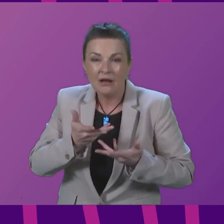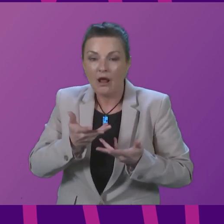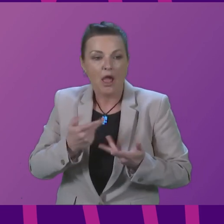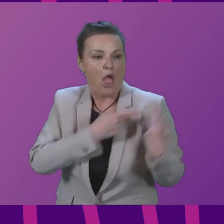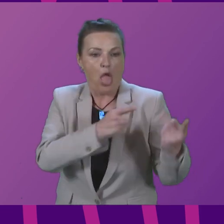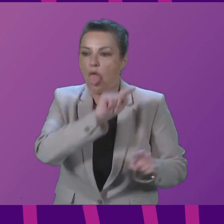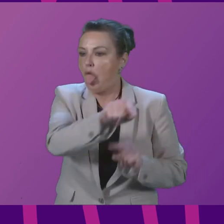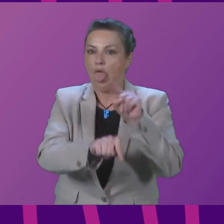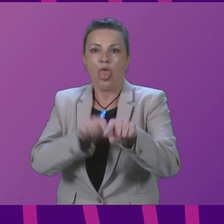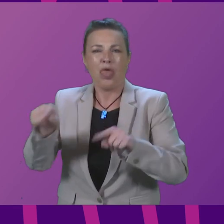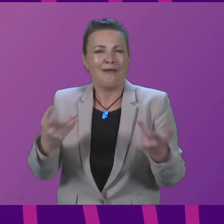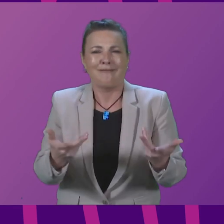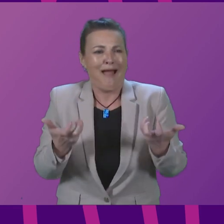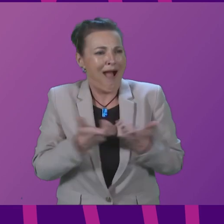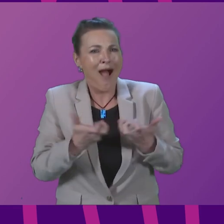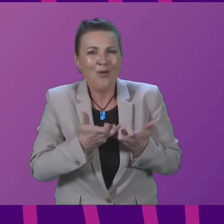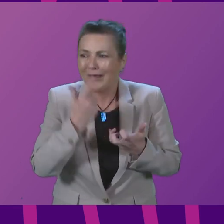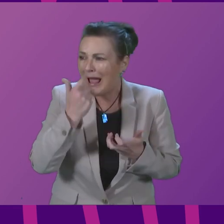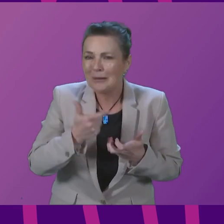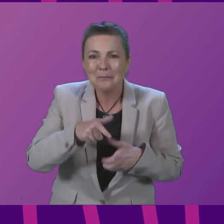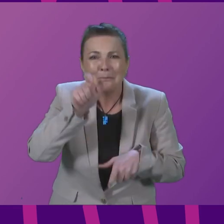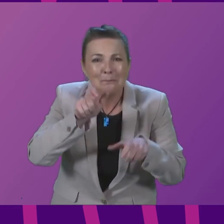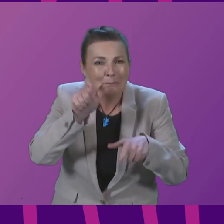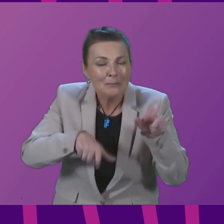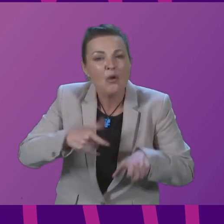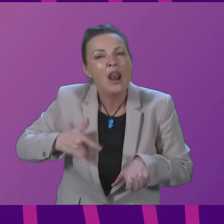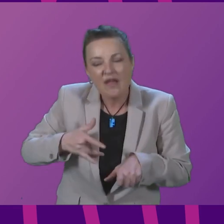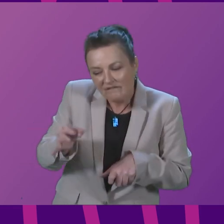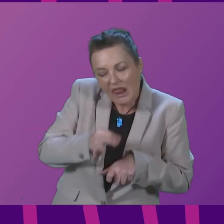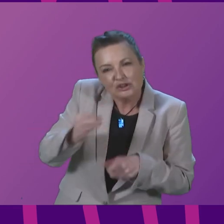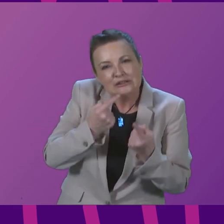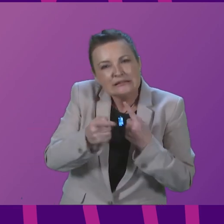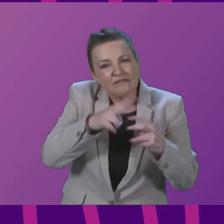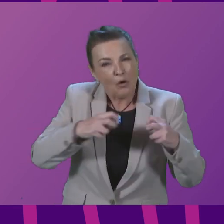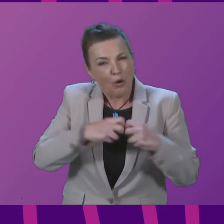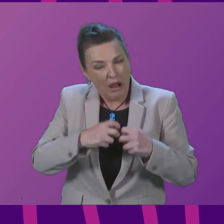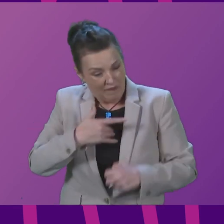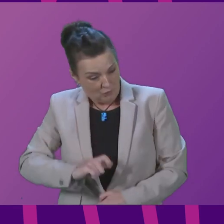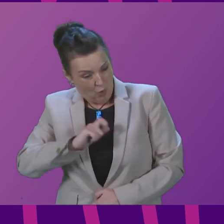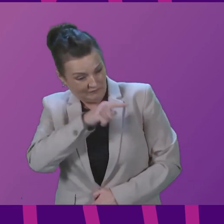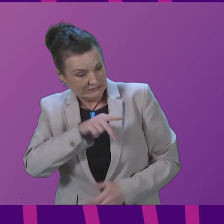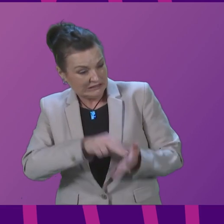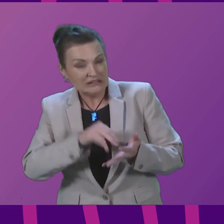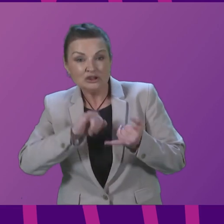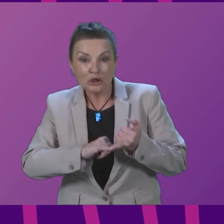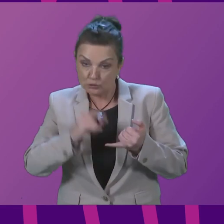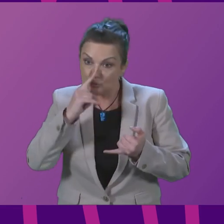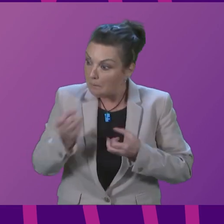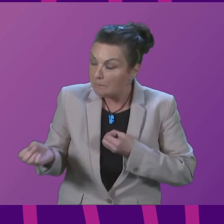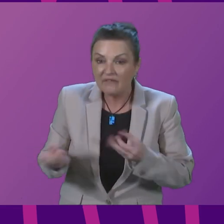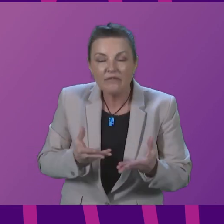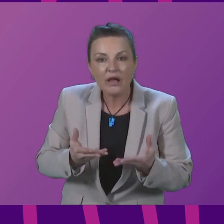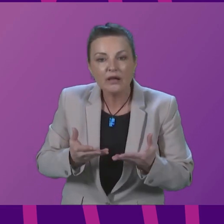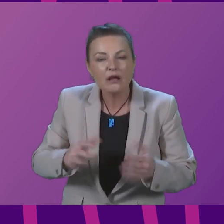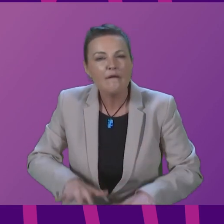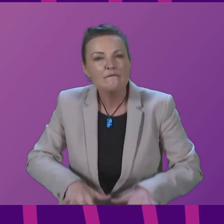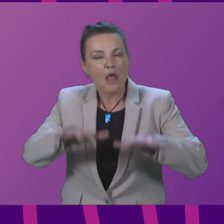passing. How can people in villages like Earth have confidence in Nicola Sturgeon to deliver flood prevention schemes given